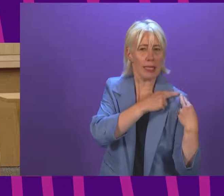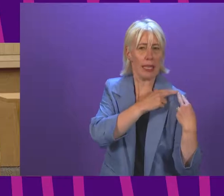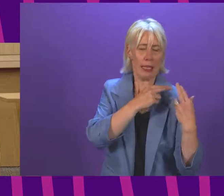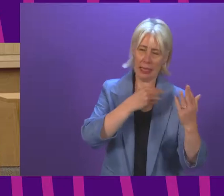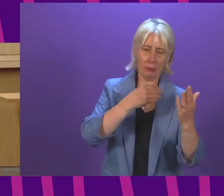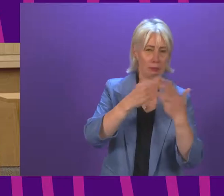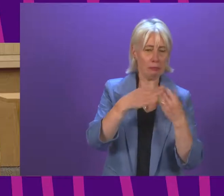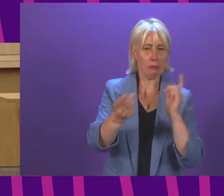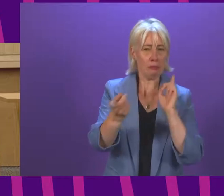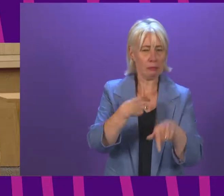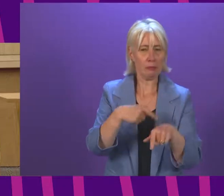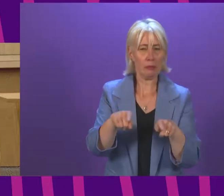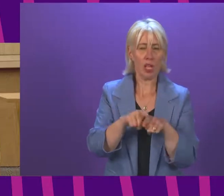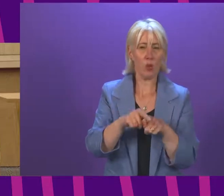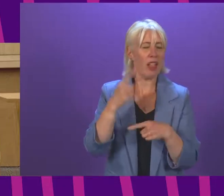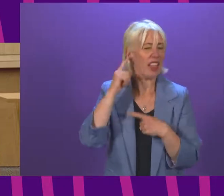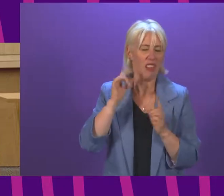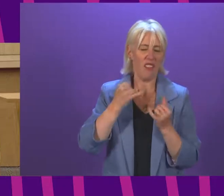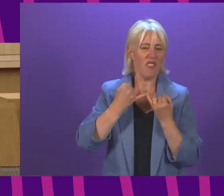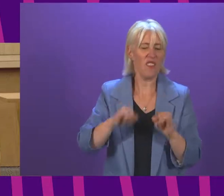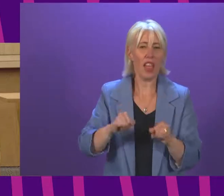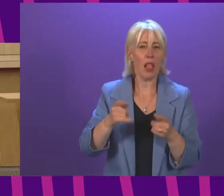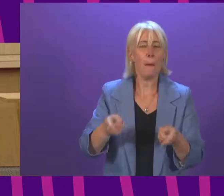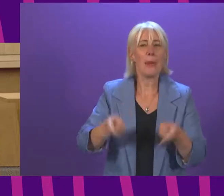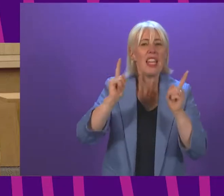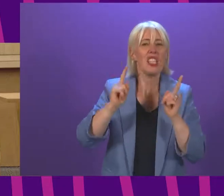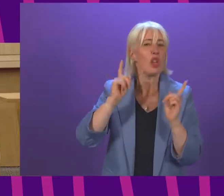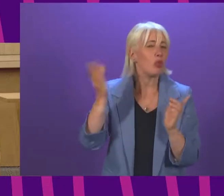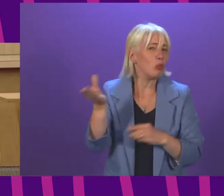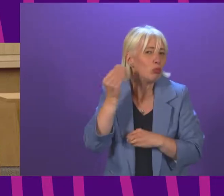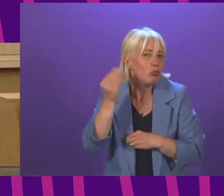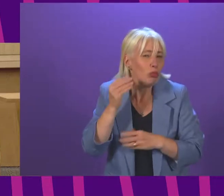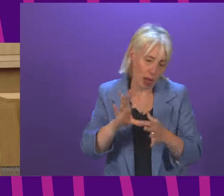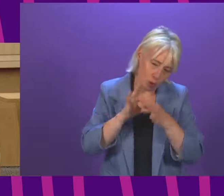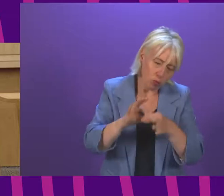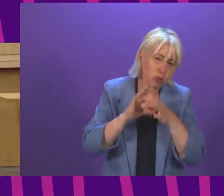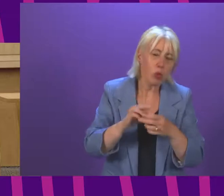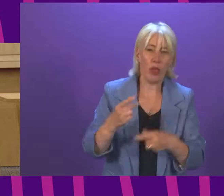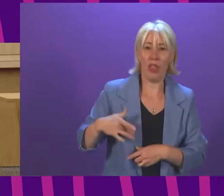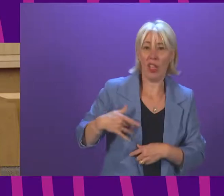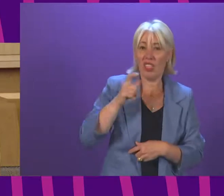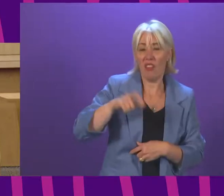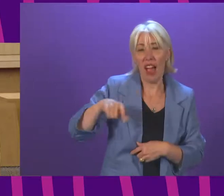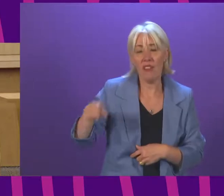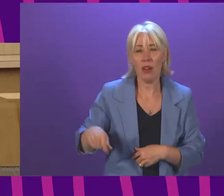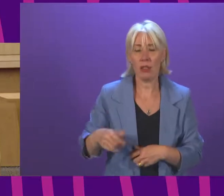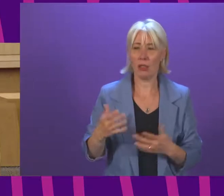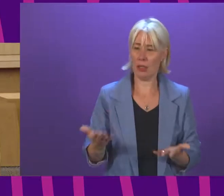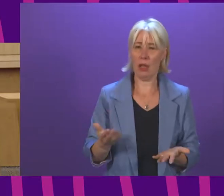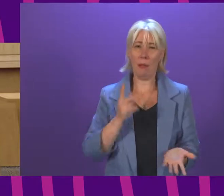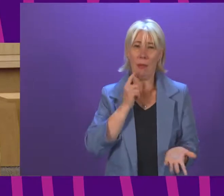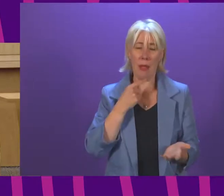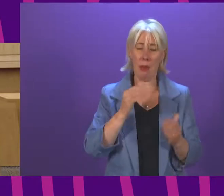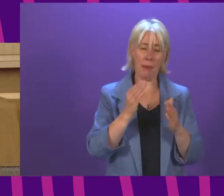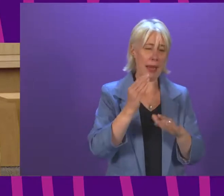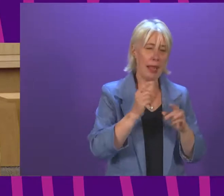Furthermore, there was a failure of ministers to listen and engage with survivors. The redress bill focuses on those who have suffered abuse in a care